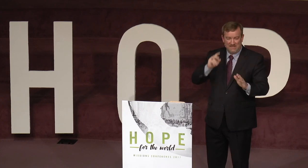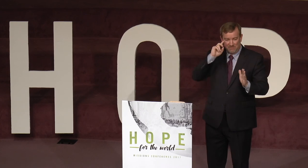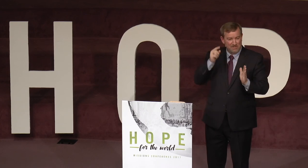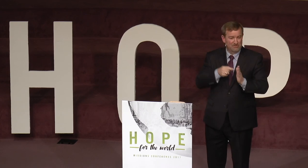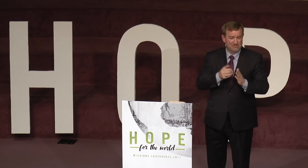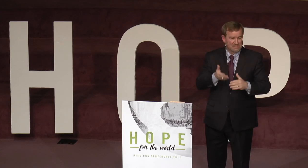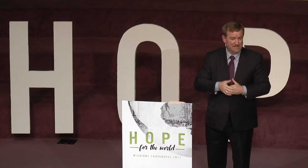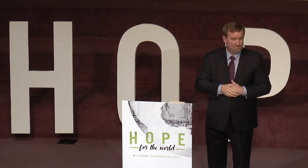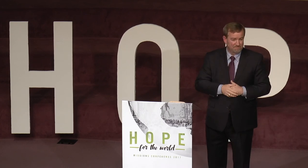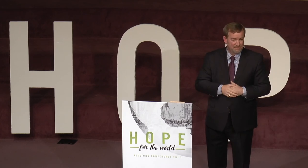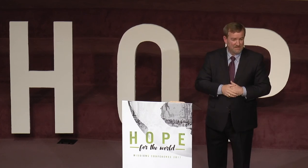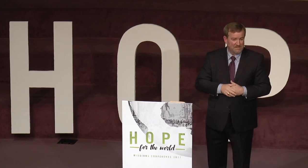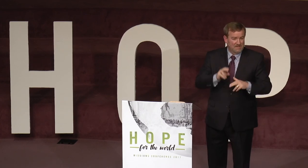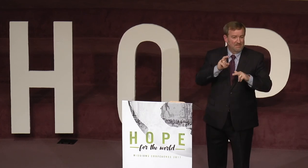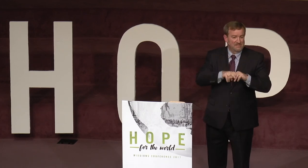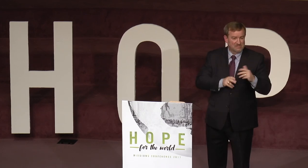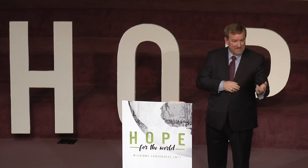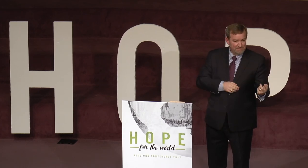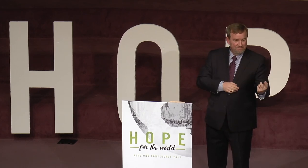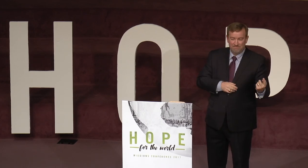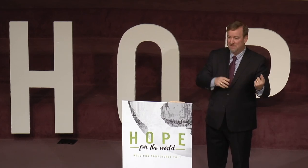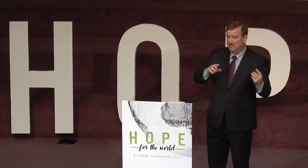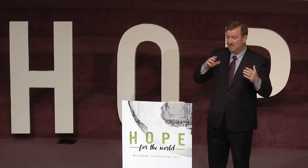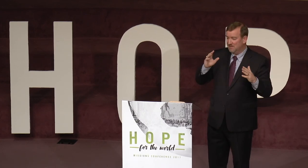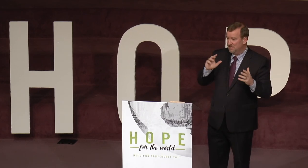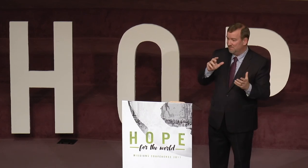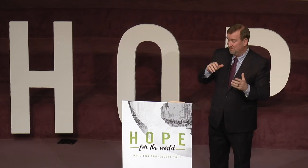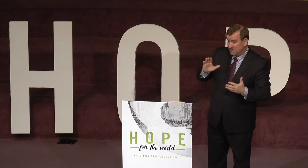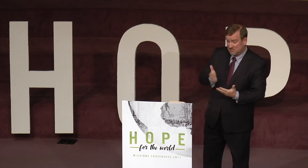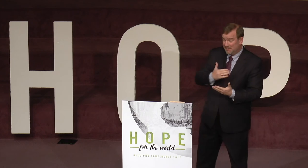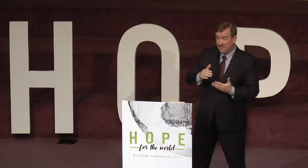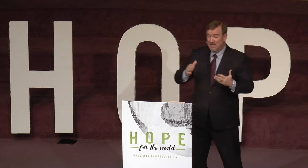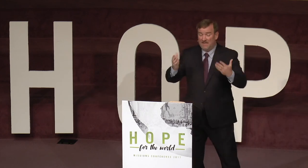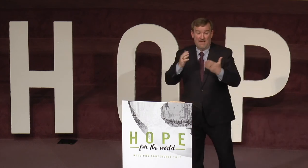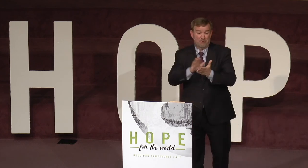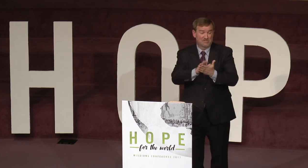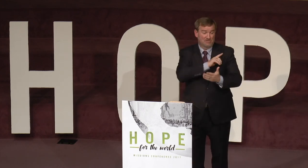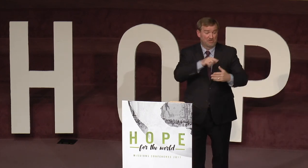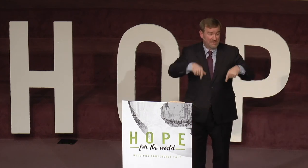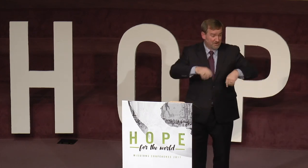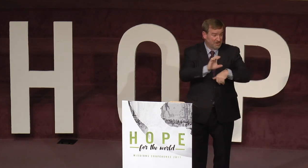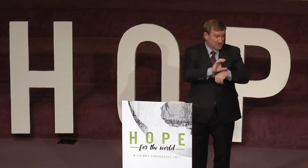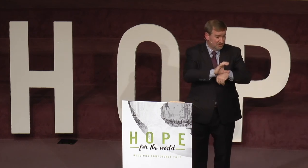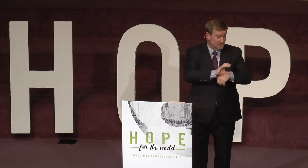even notices them. They sit. They sing. And I praise the Lord, here in our church,